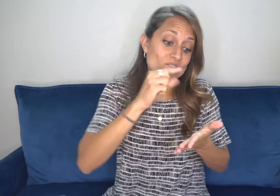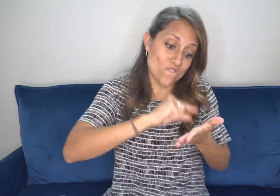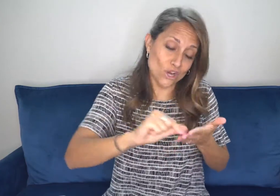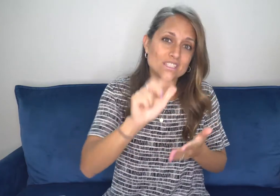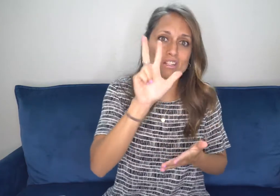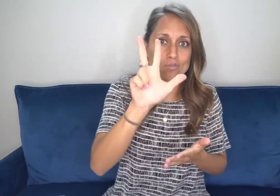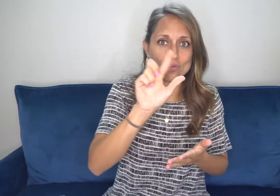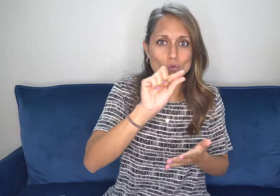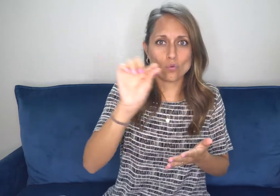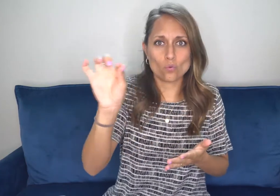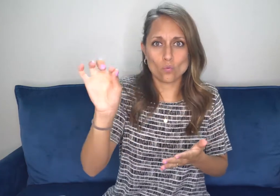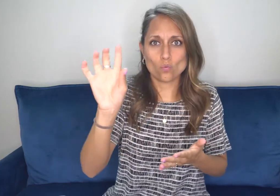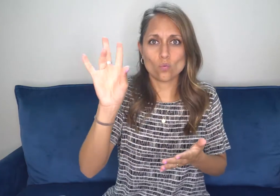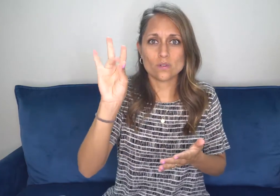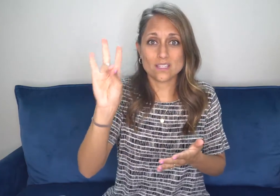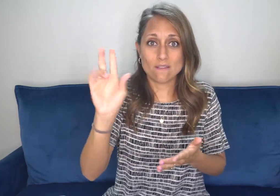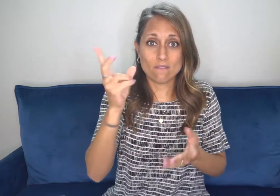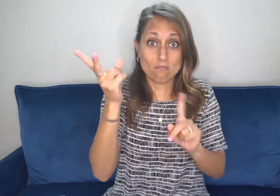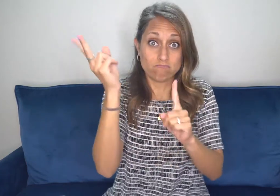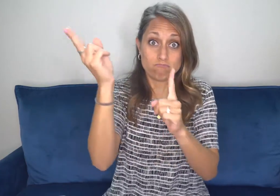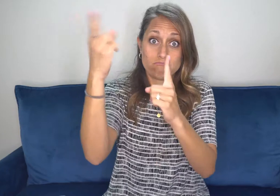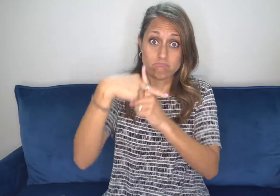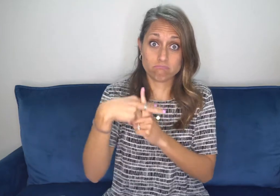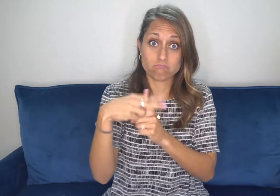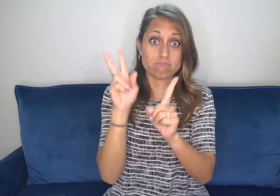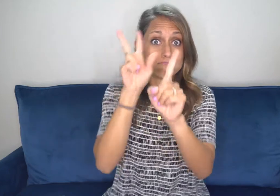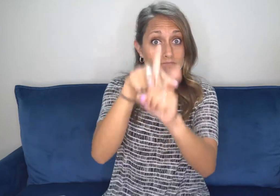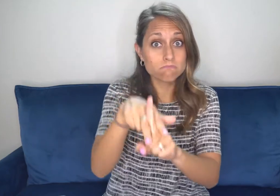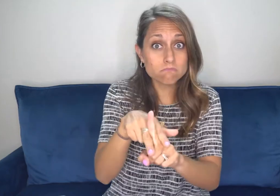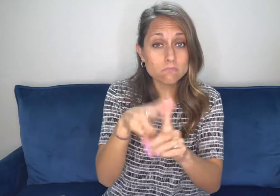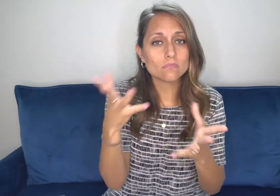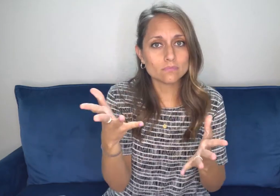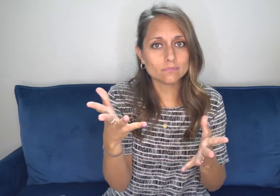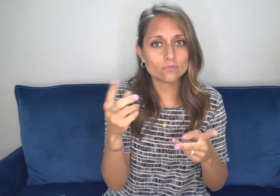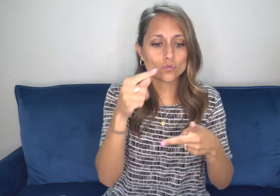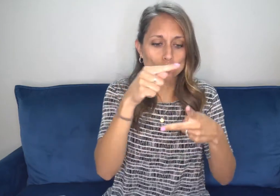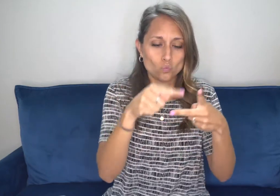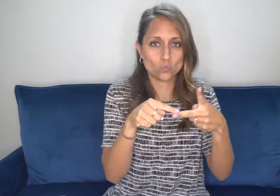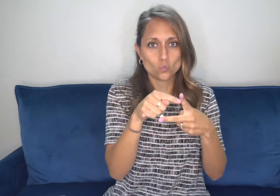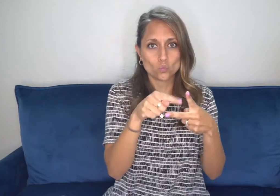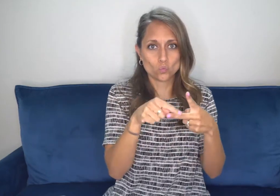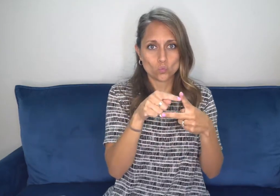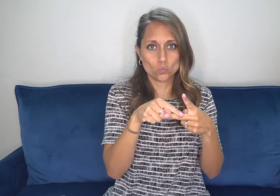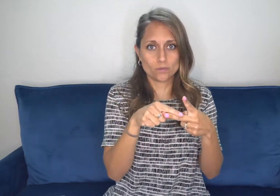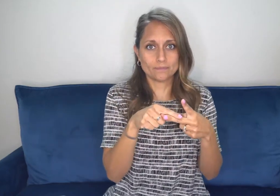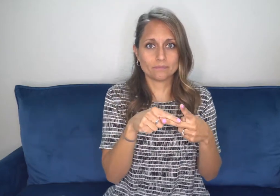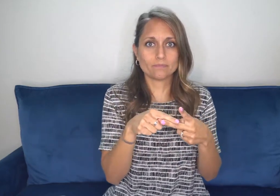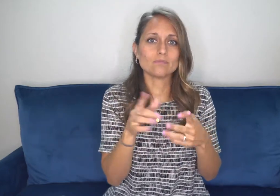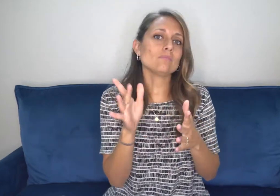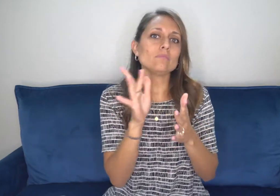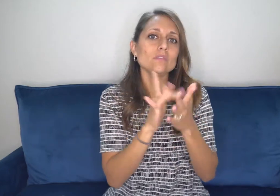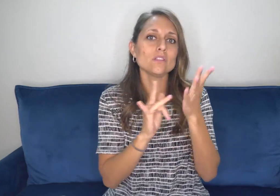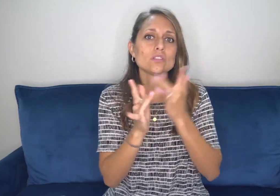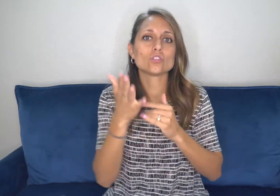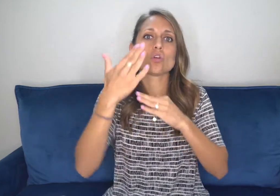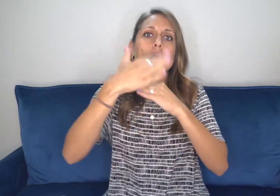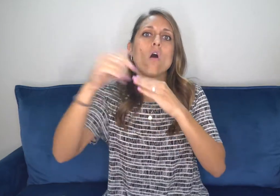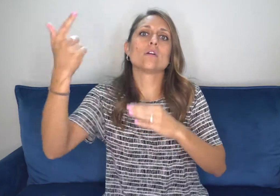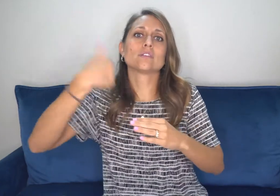except to believe and trust in him. So verse three through seven applies two major